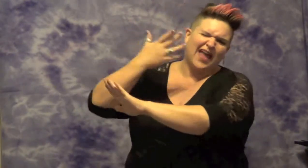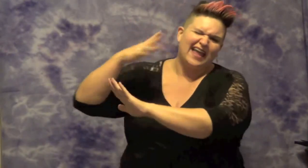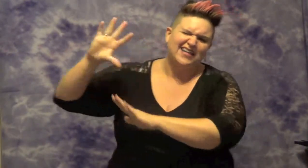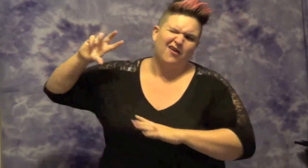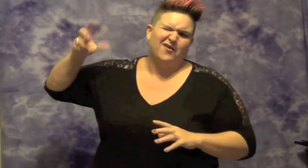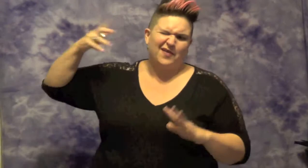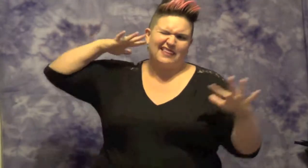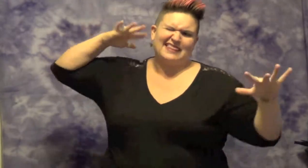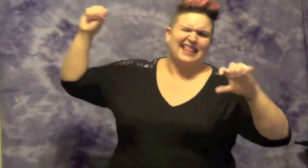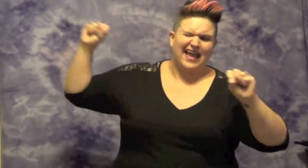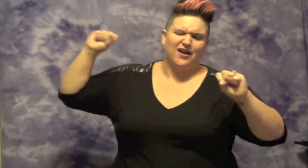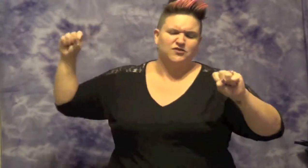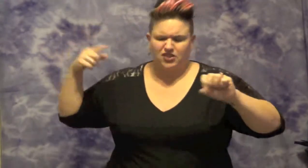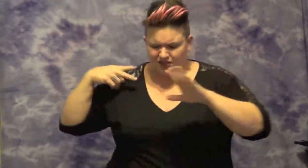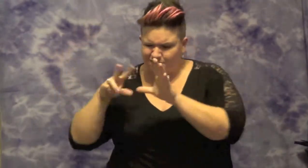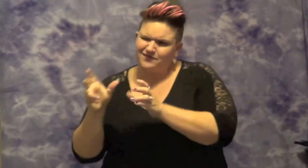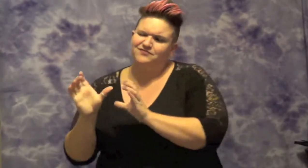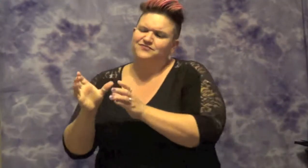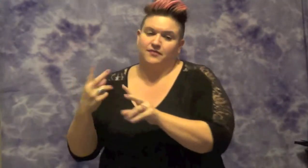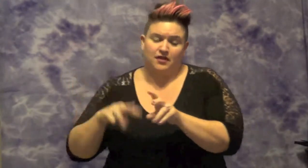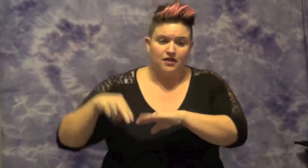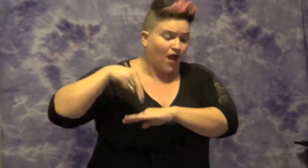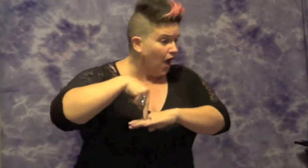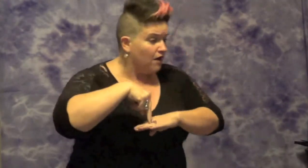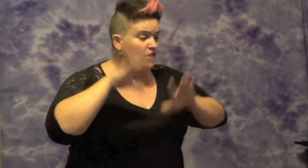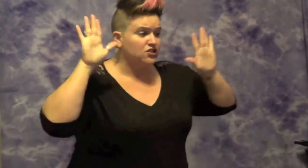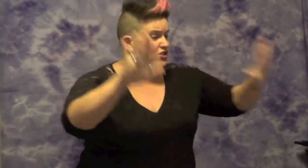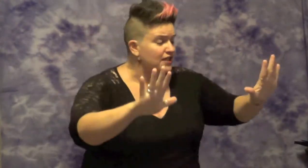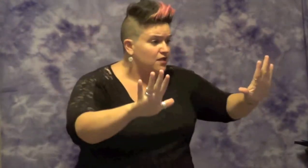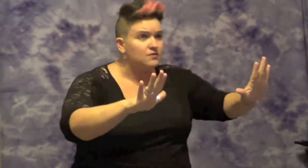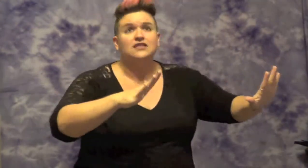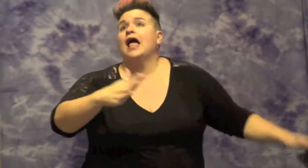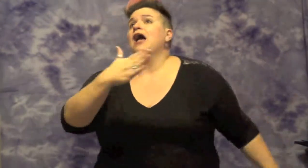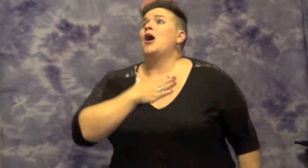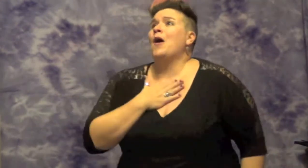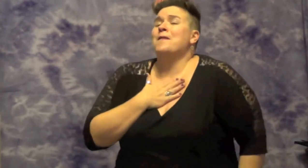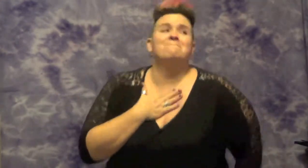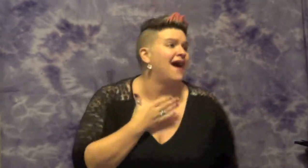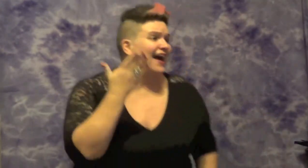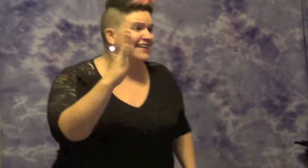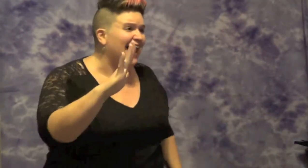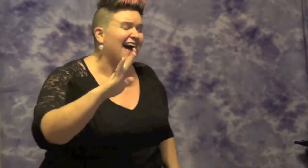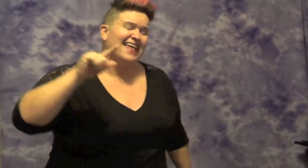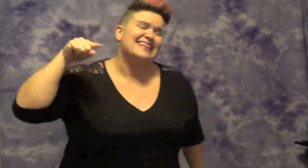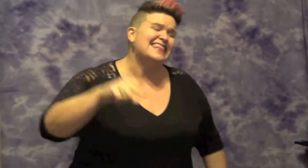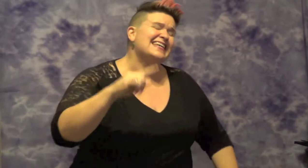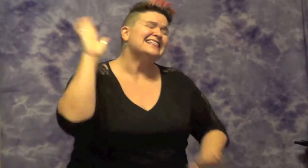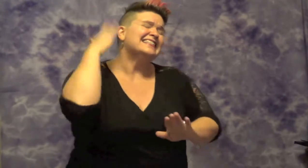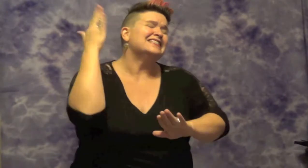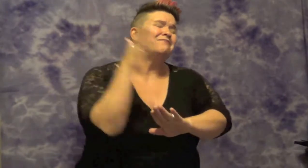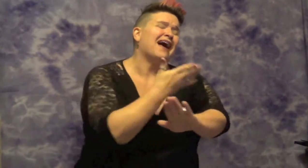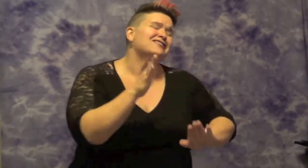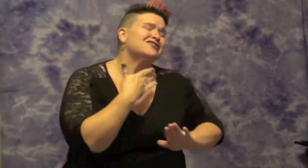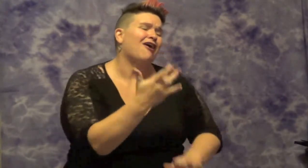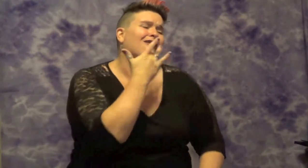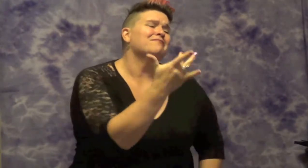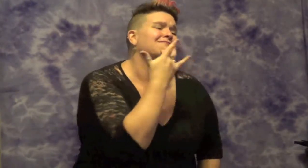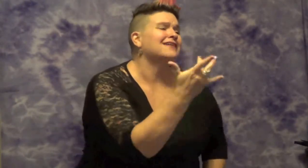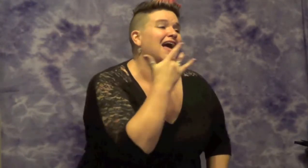truck She jumped up and cut me off She was like, oh my God, this is my song I've been listening